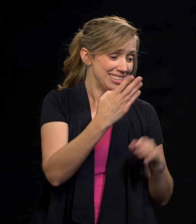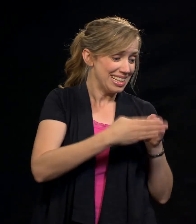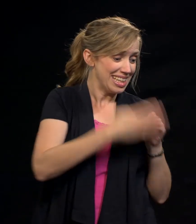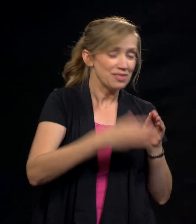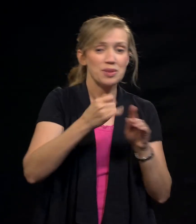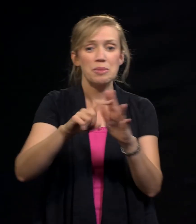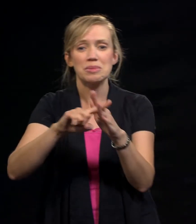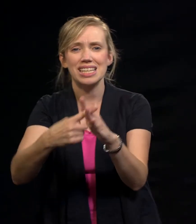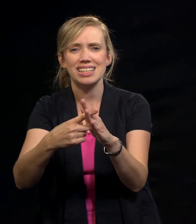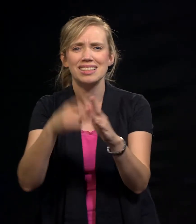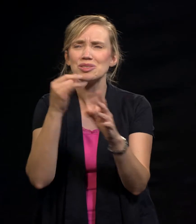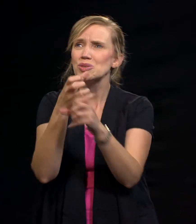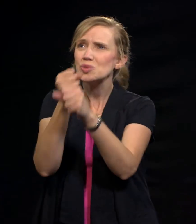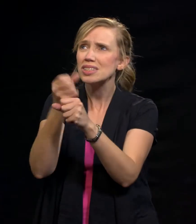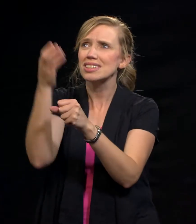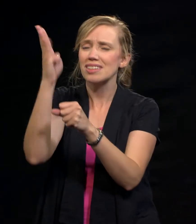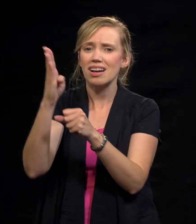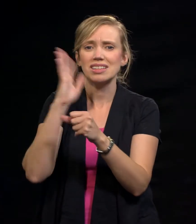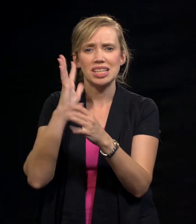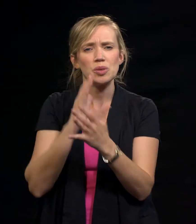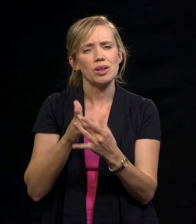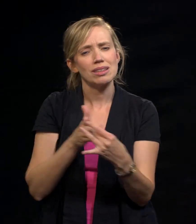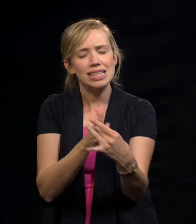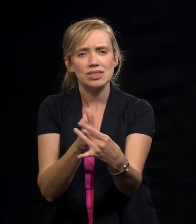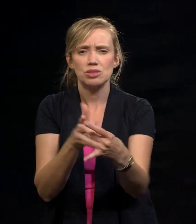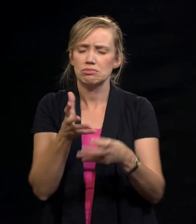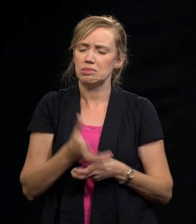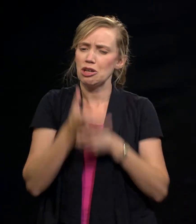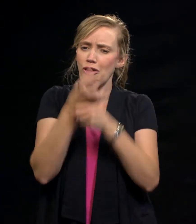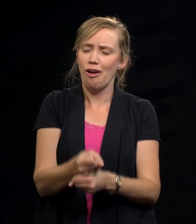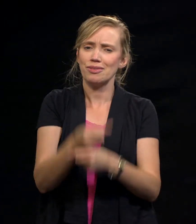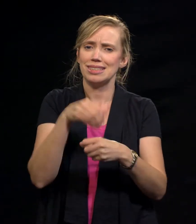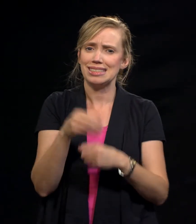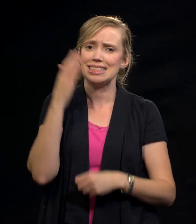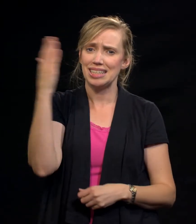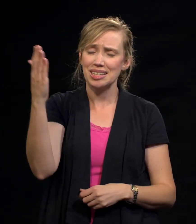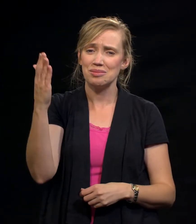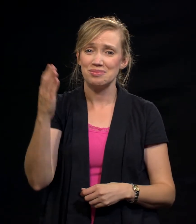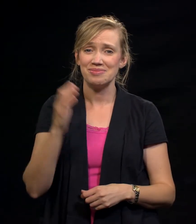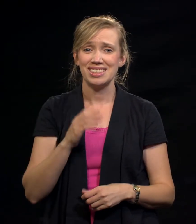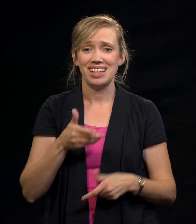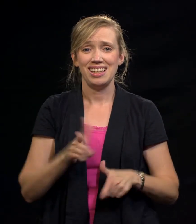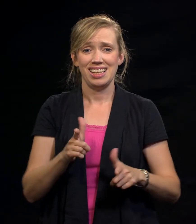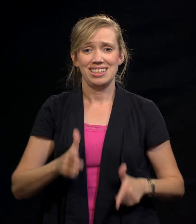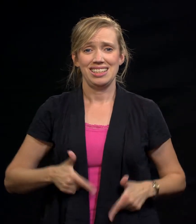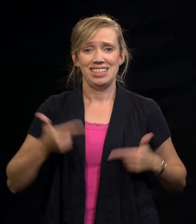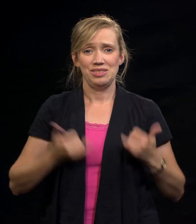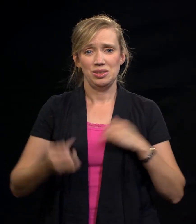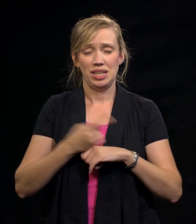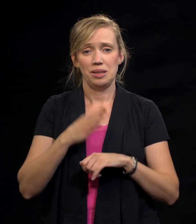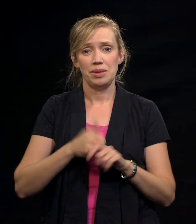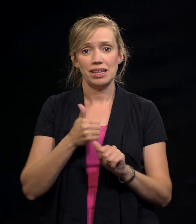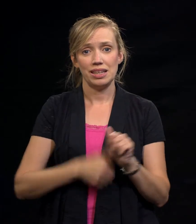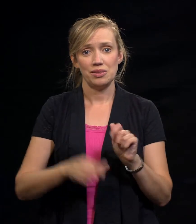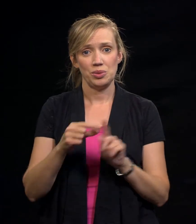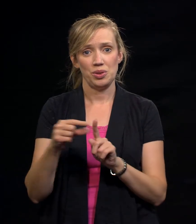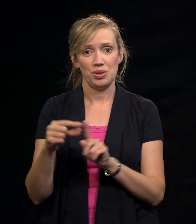So walk that path with confidence. I'm John Bradshaw for It Is Written. Let's live today by every word. Thank you.